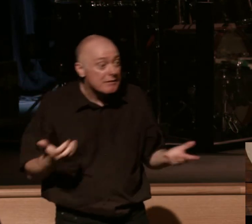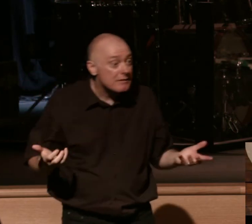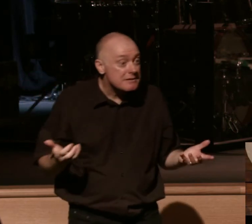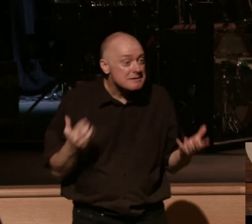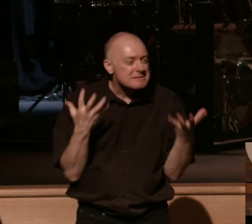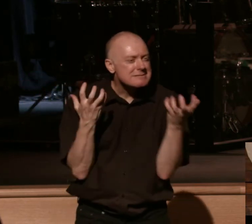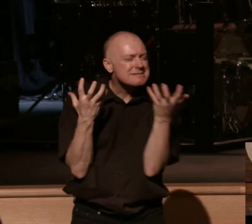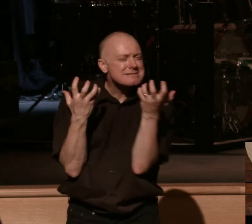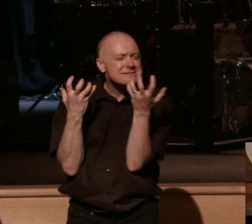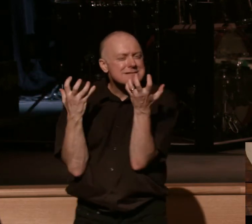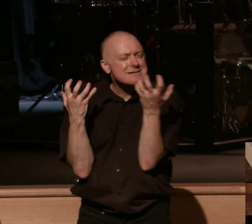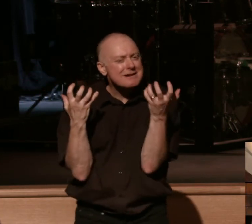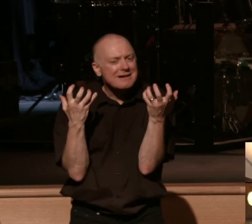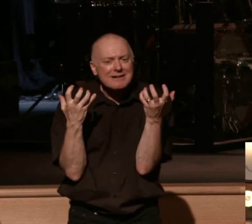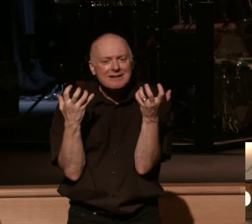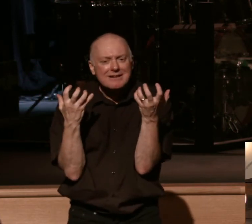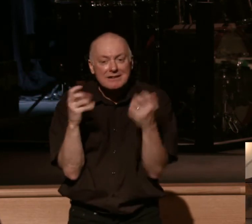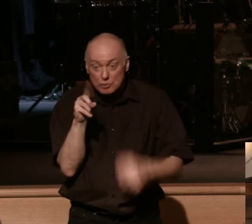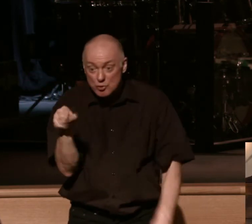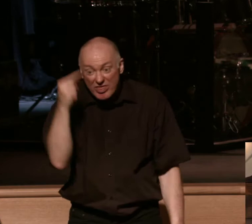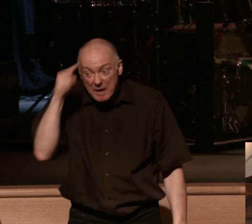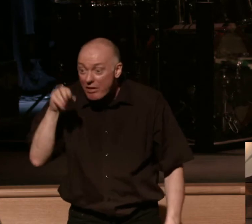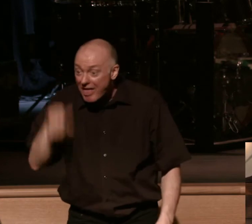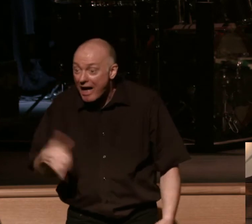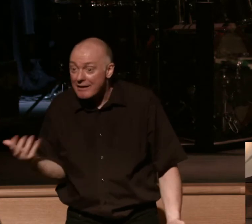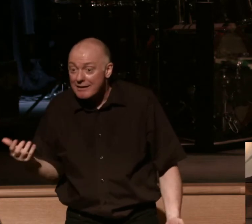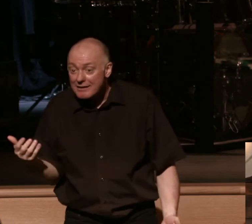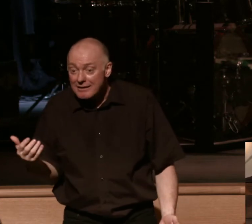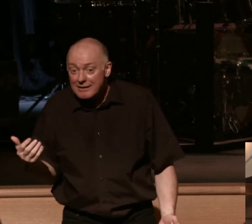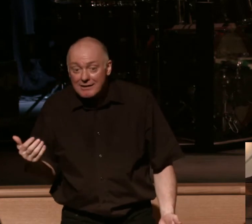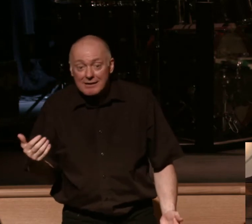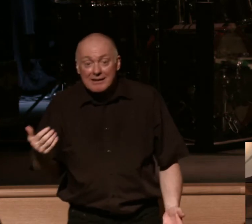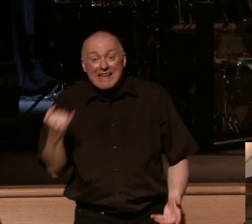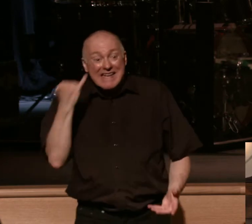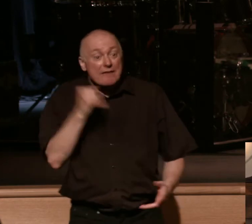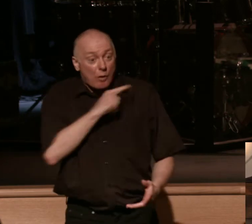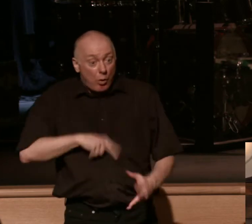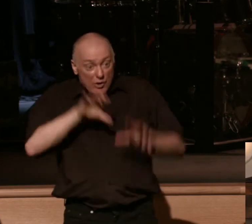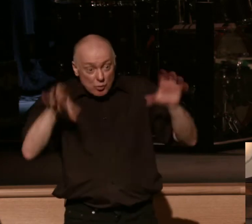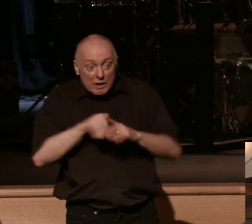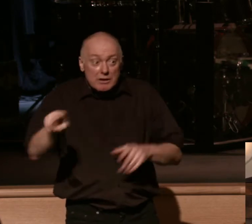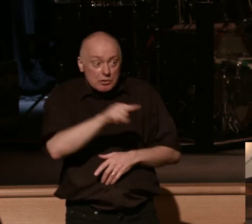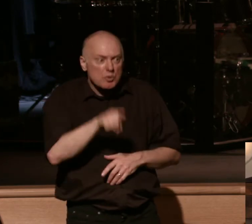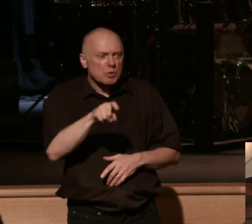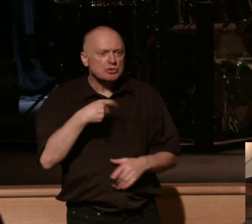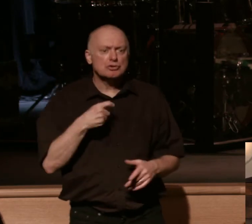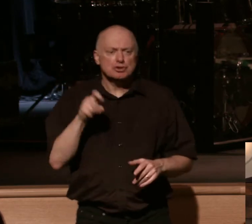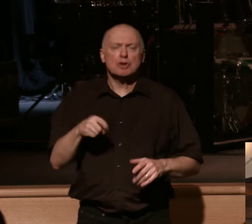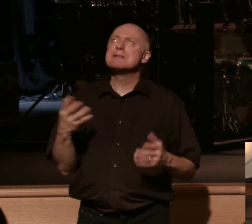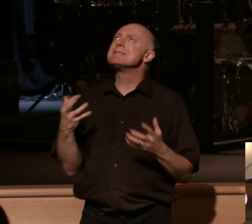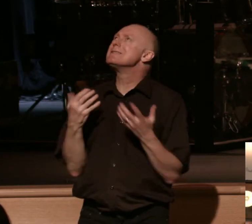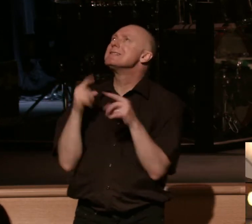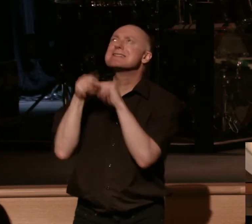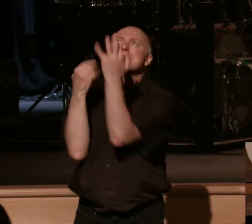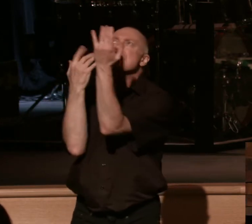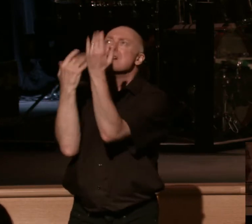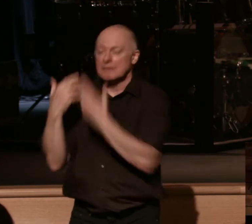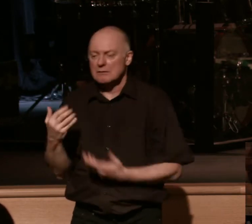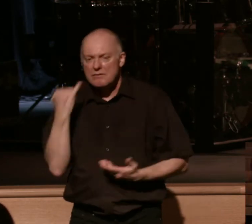like are you like do you think about this stuff because if if the Lord's at work in your life you should like if you're okay with this world and you're